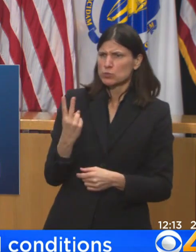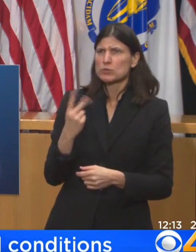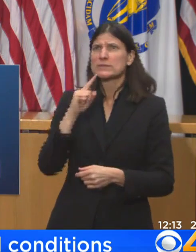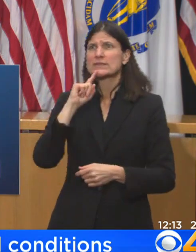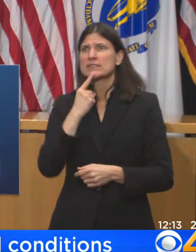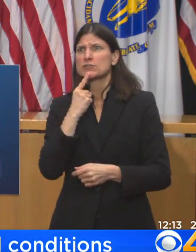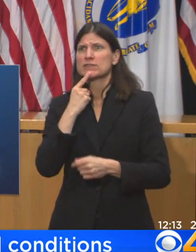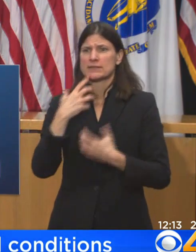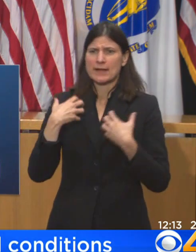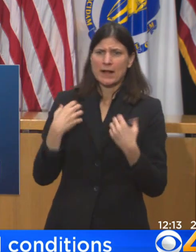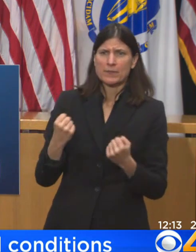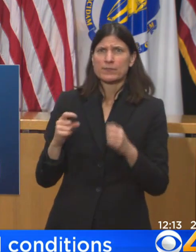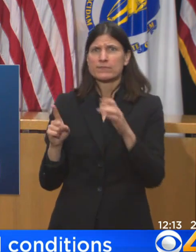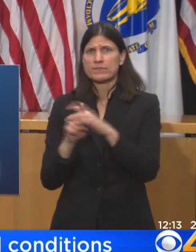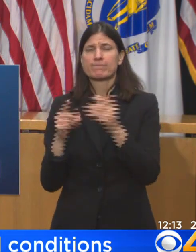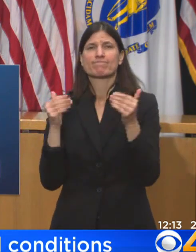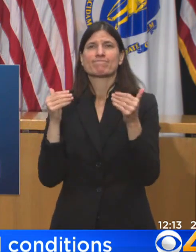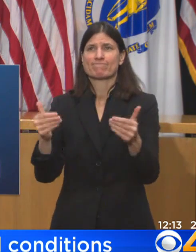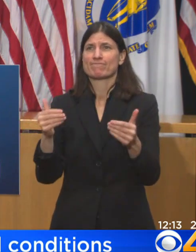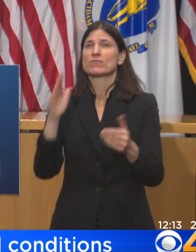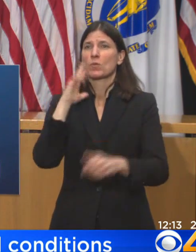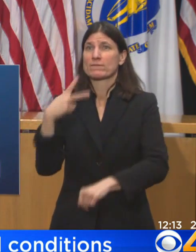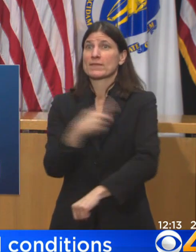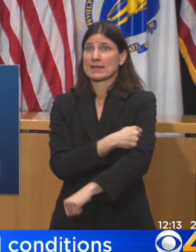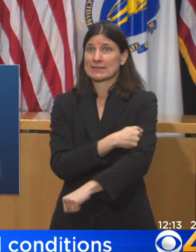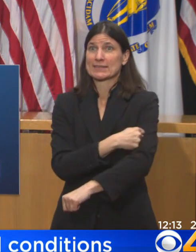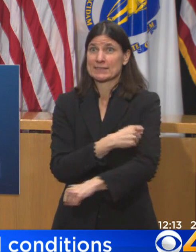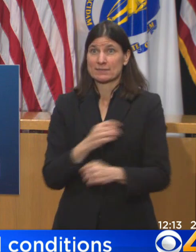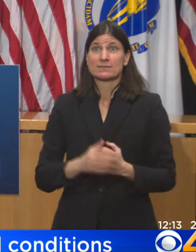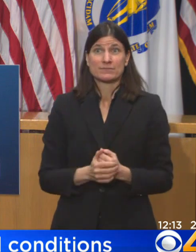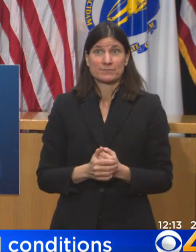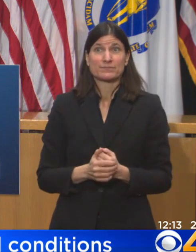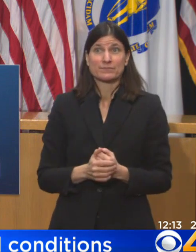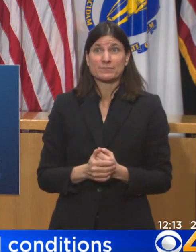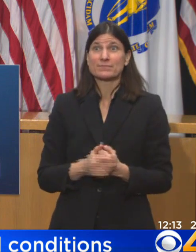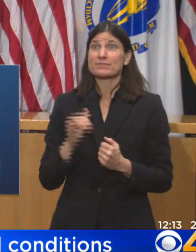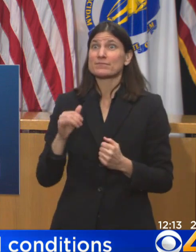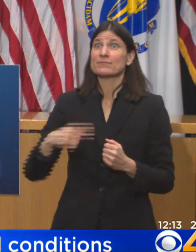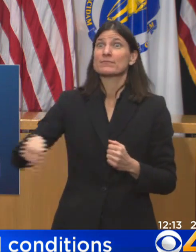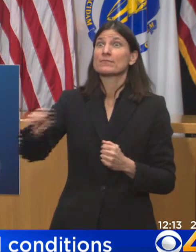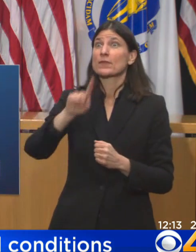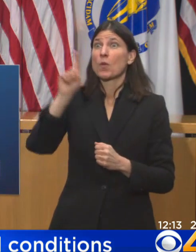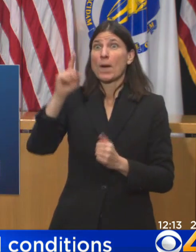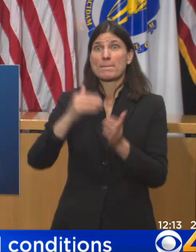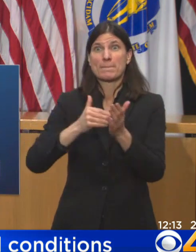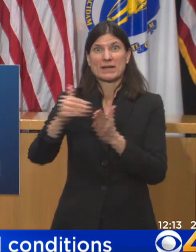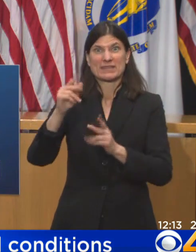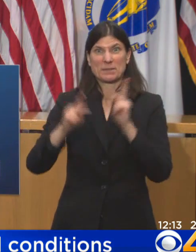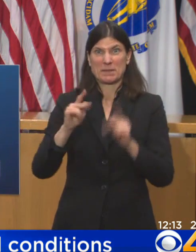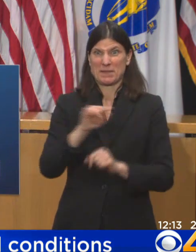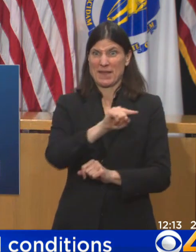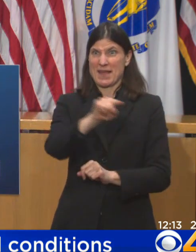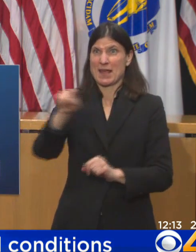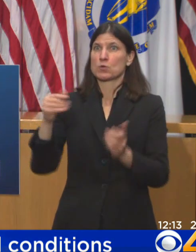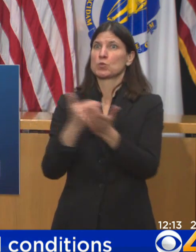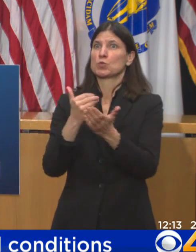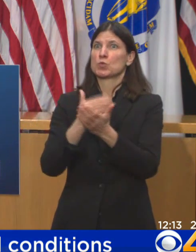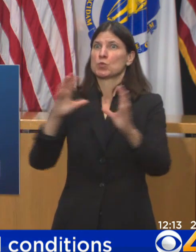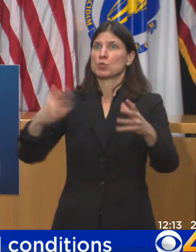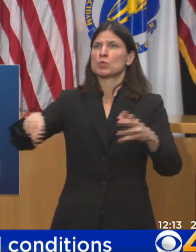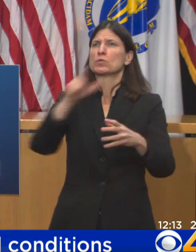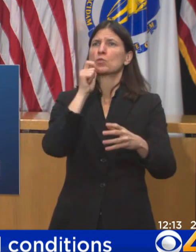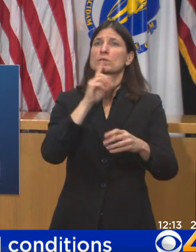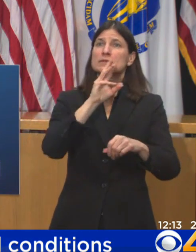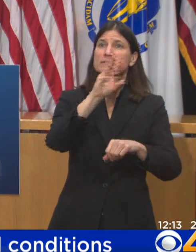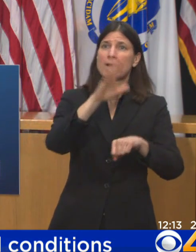week. For the last several weeks, the federal government has shipped about 110,000 first doses per week to